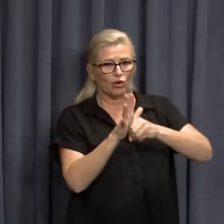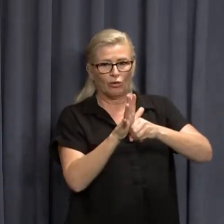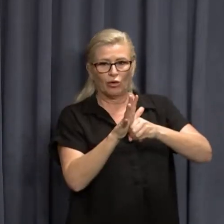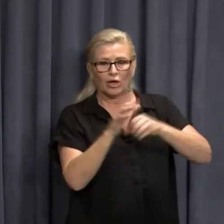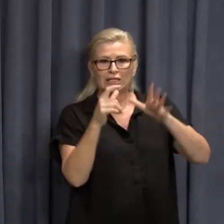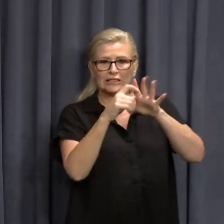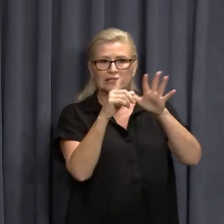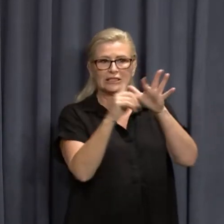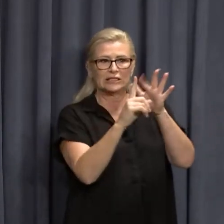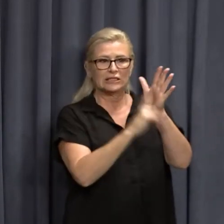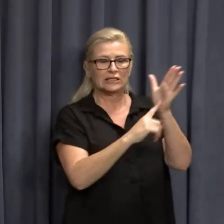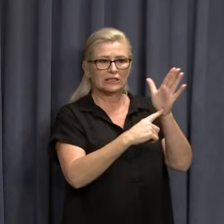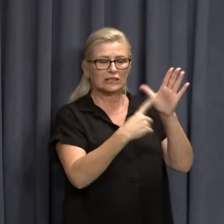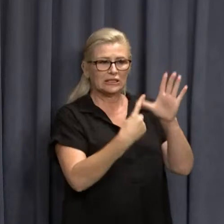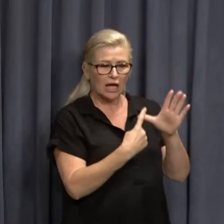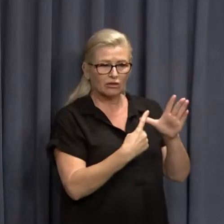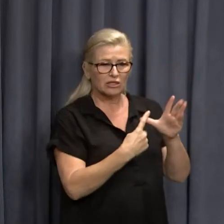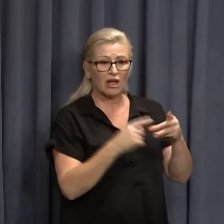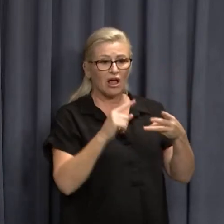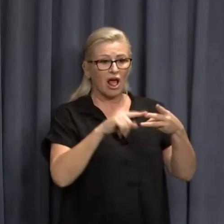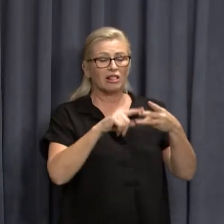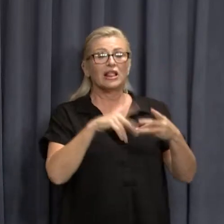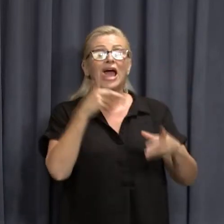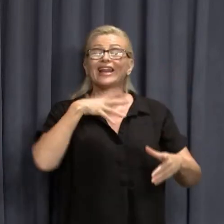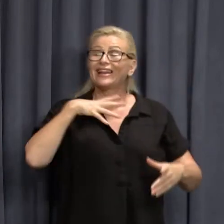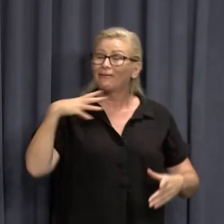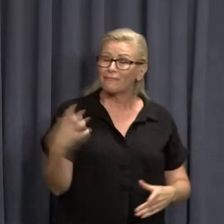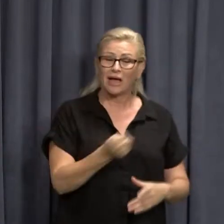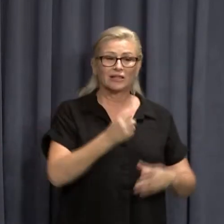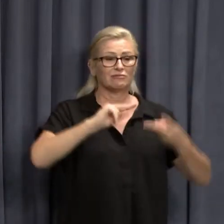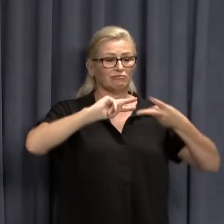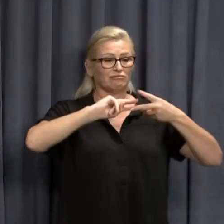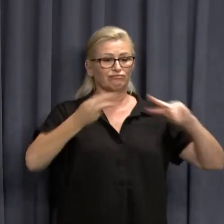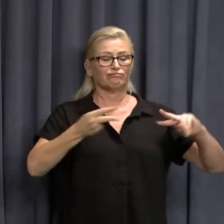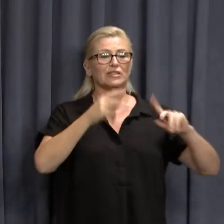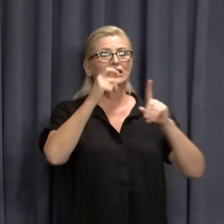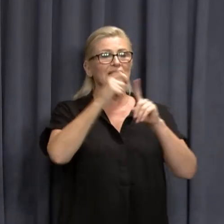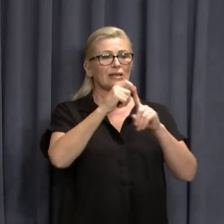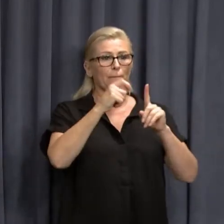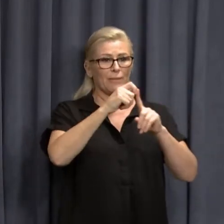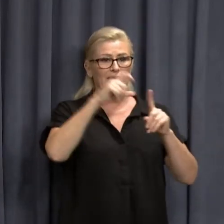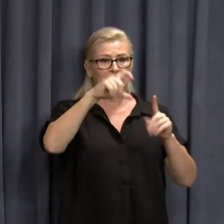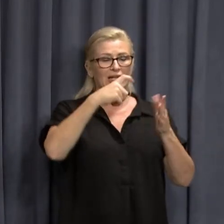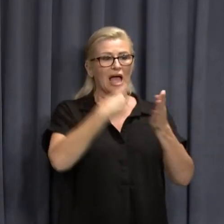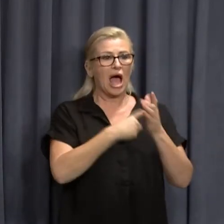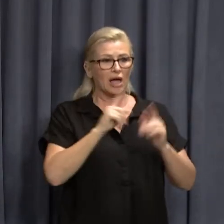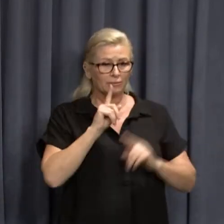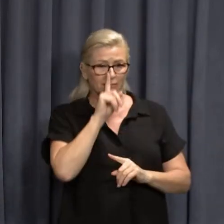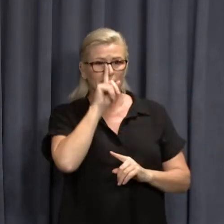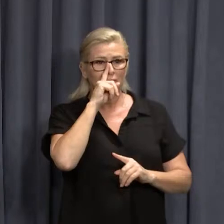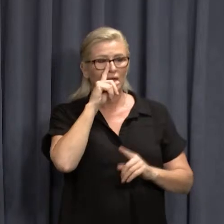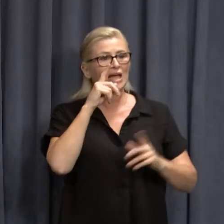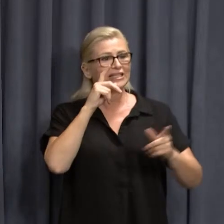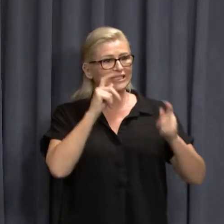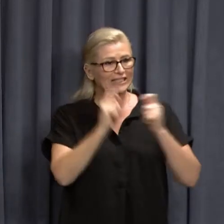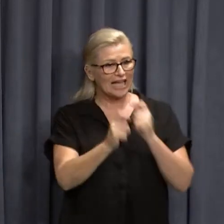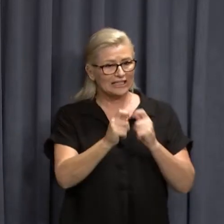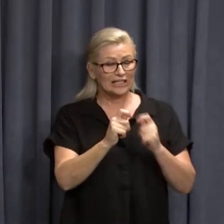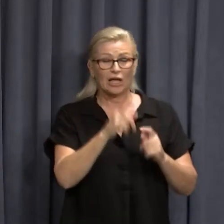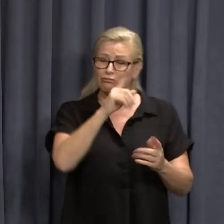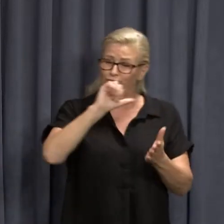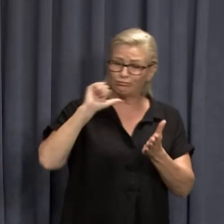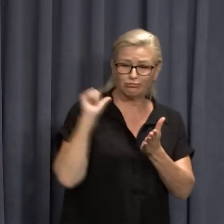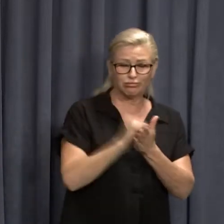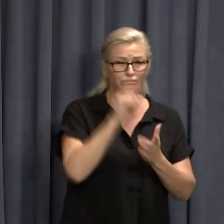required PCR testing which is the swab up the nose and the clinics and it's highly accurate.